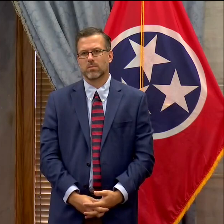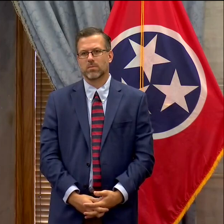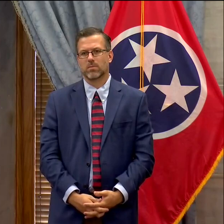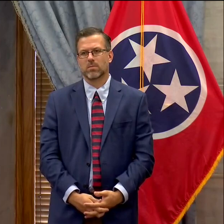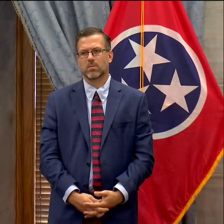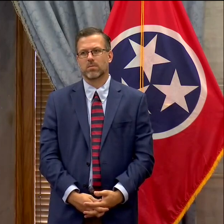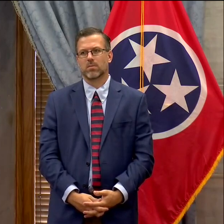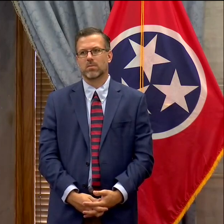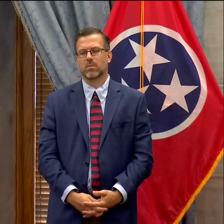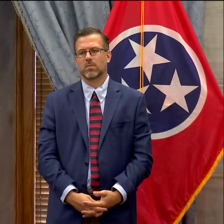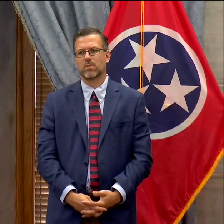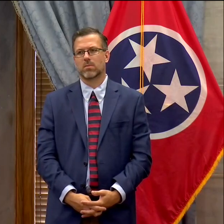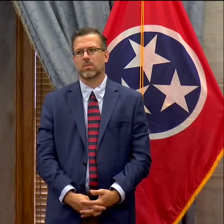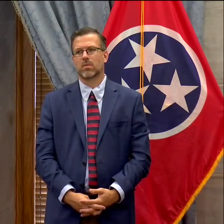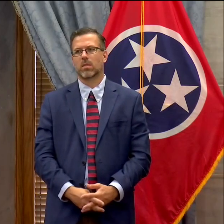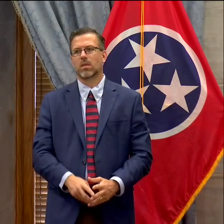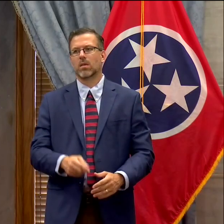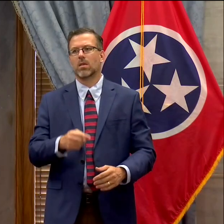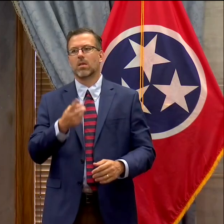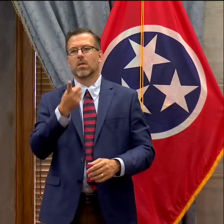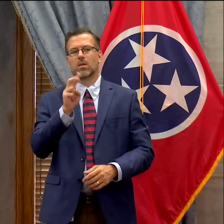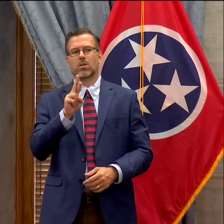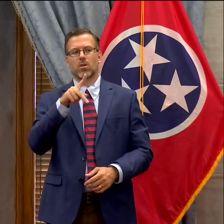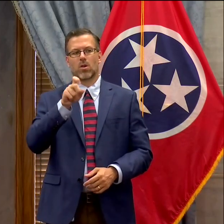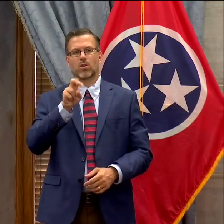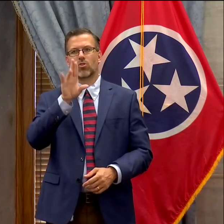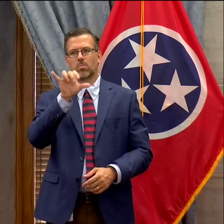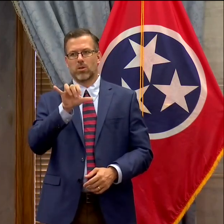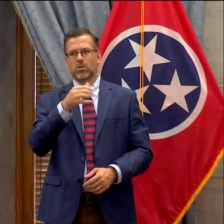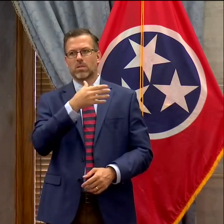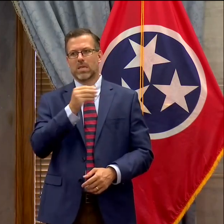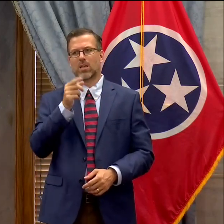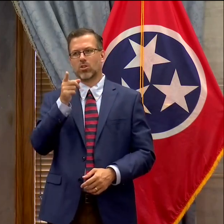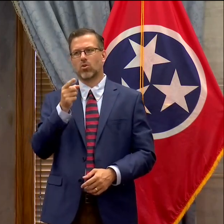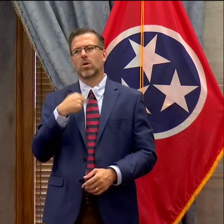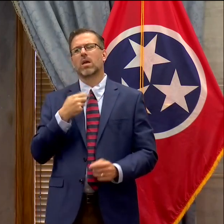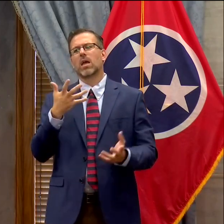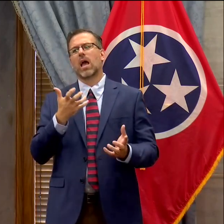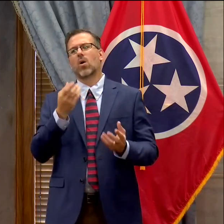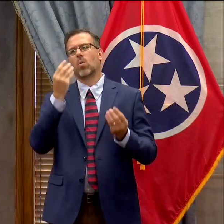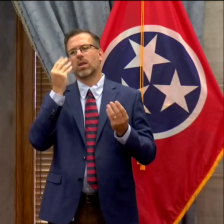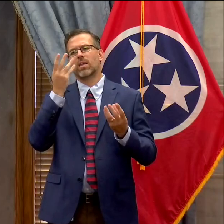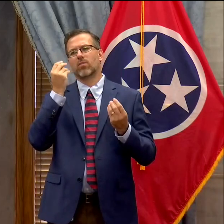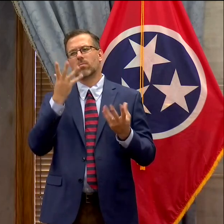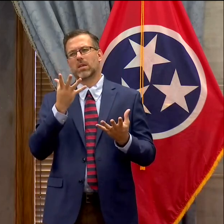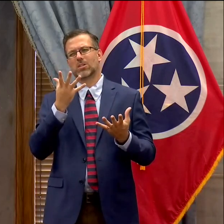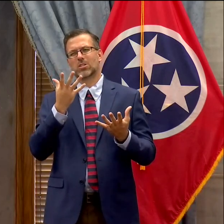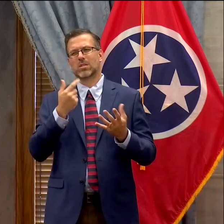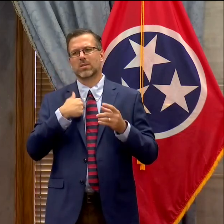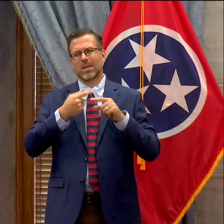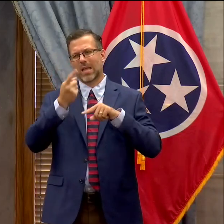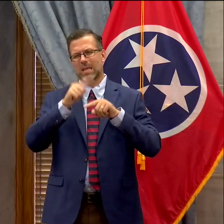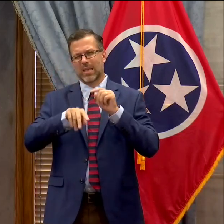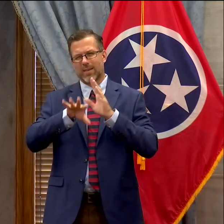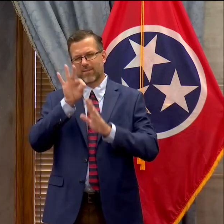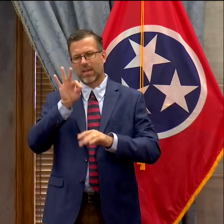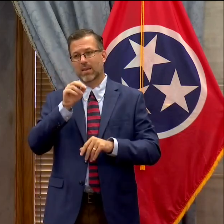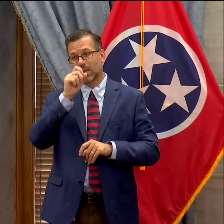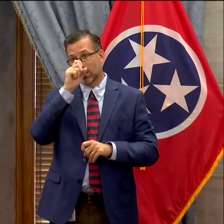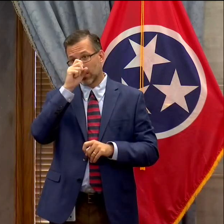This is not a policy question. was for you or Dr. Peercy. I'm looking for some information. I've been having a hard time getting it.